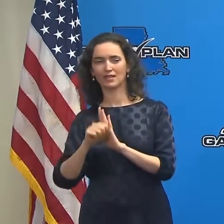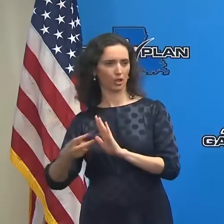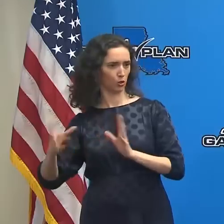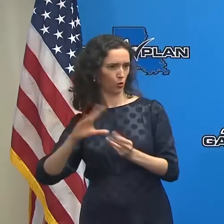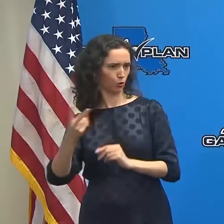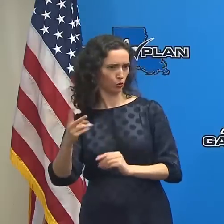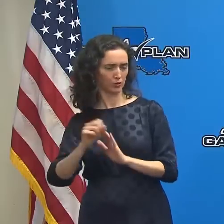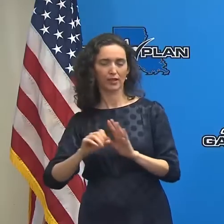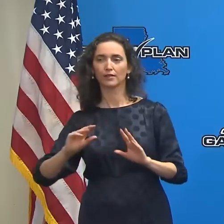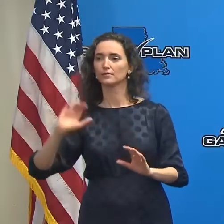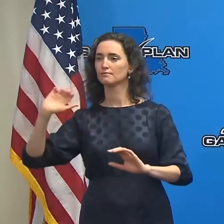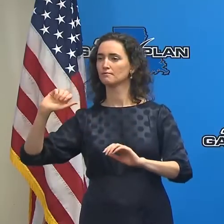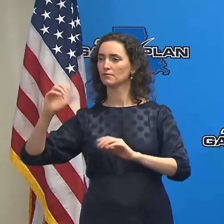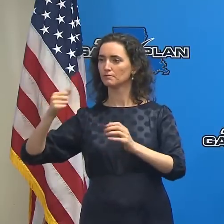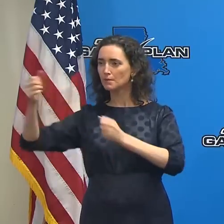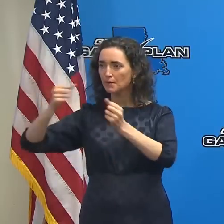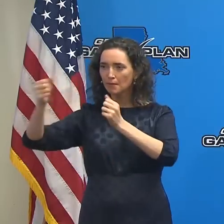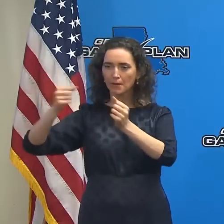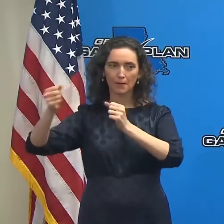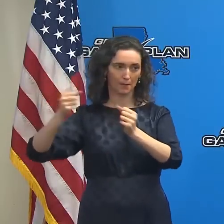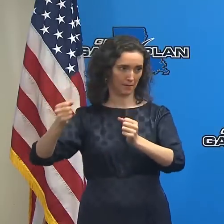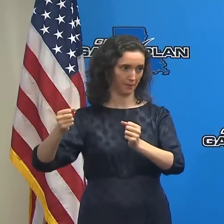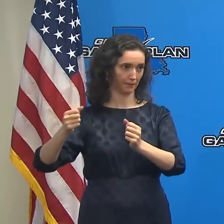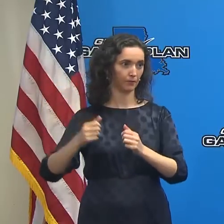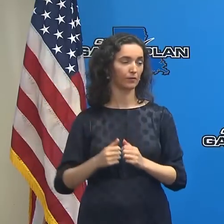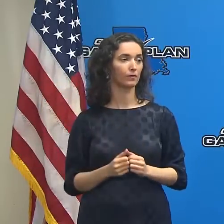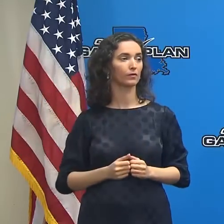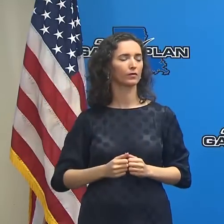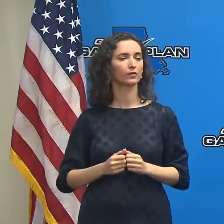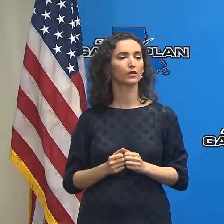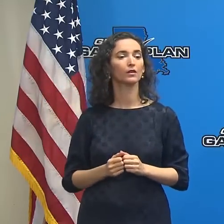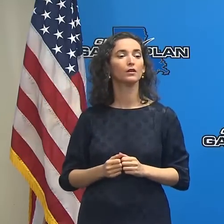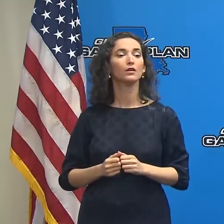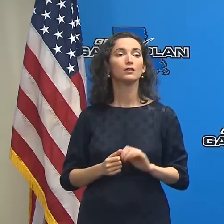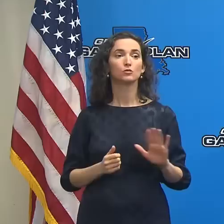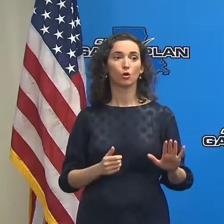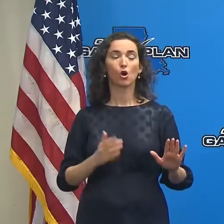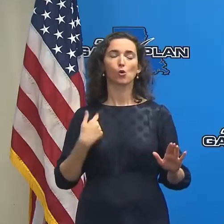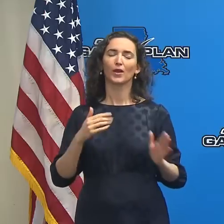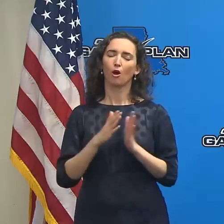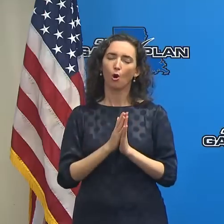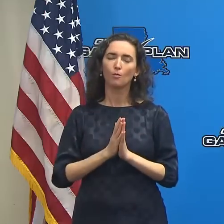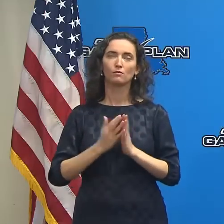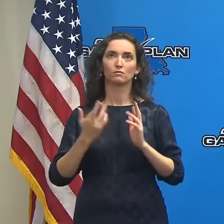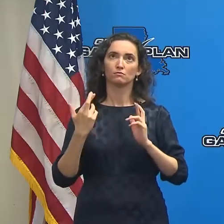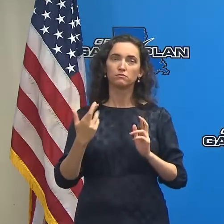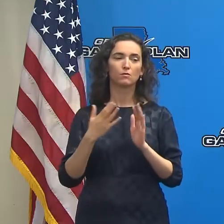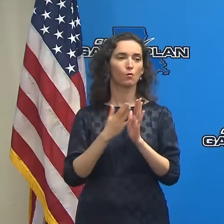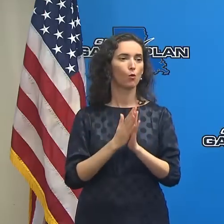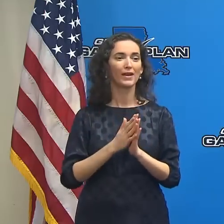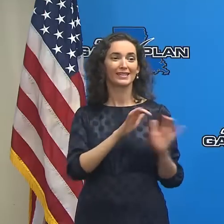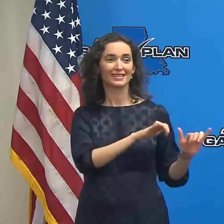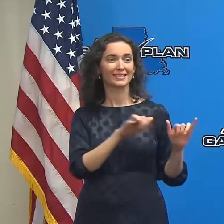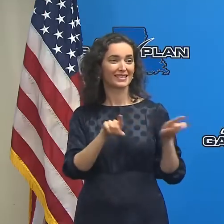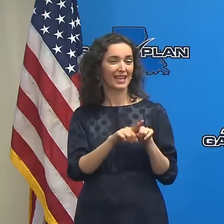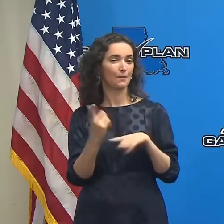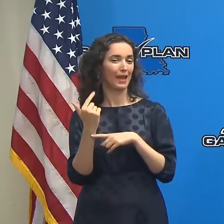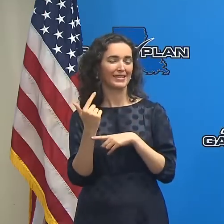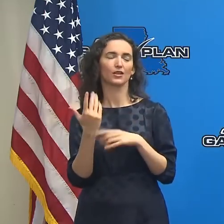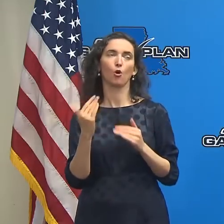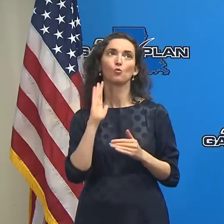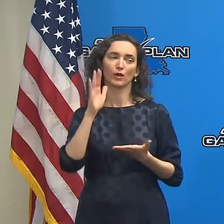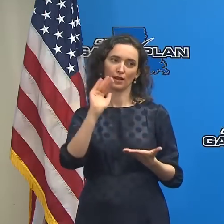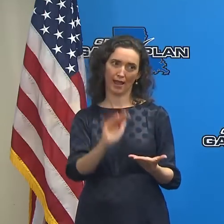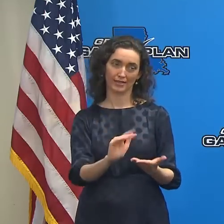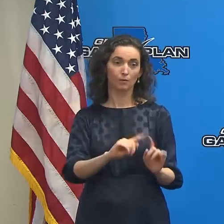to do this. I hope and pray we don't have to do it anywhere near that extent. But if we do, we will. It won't